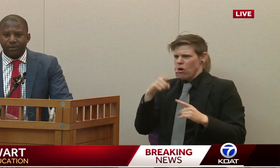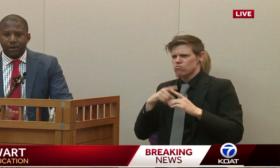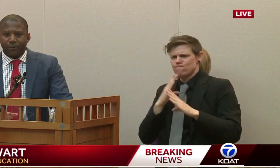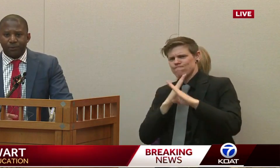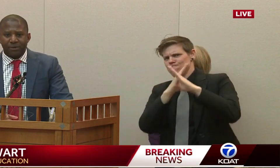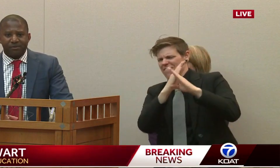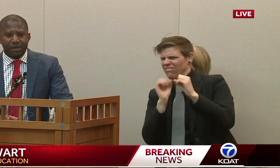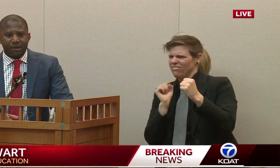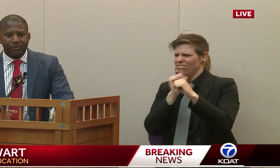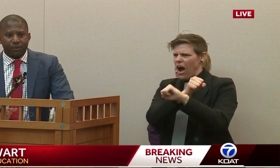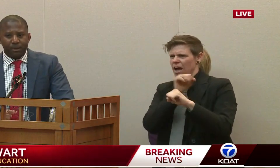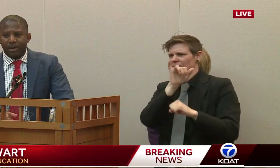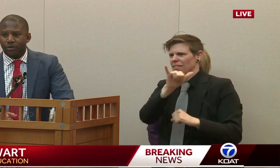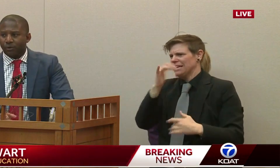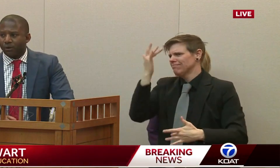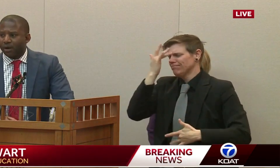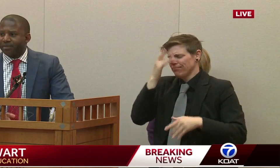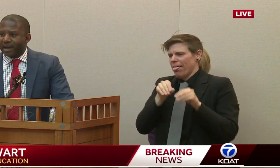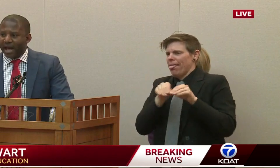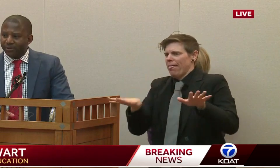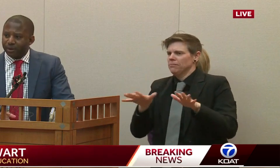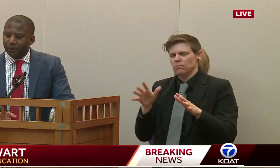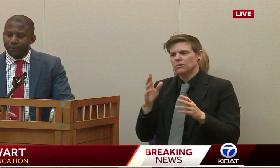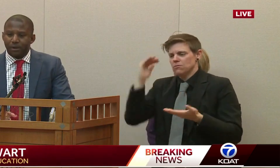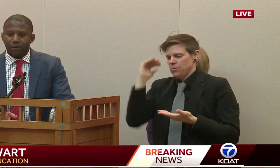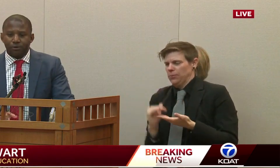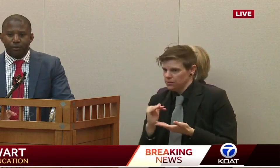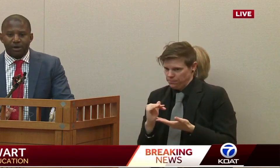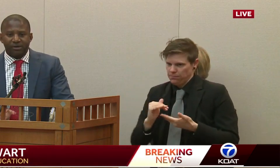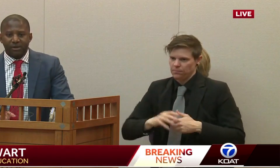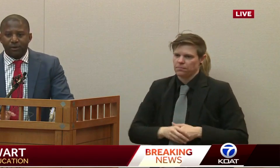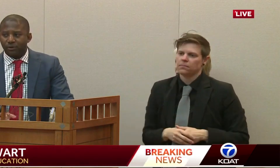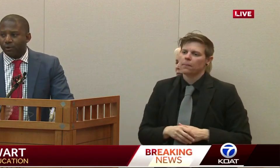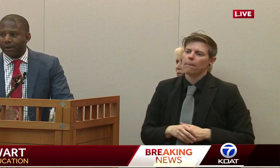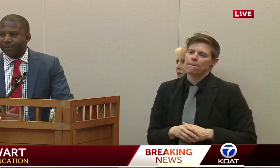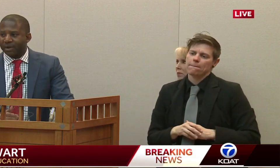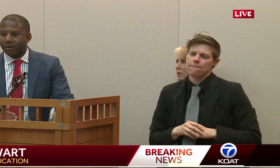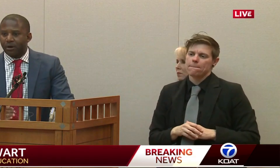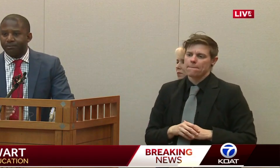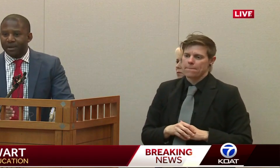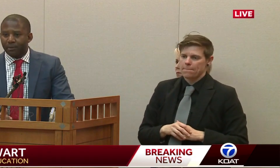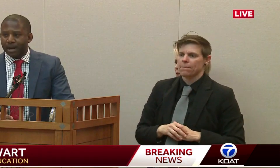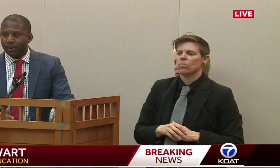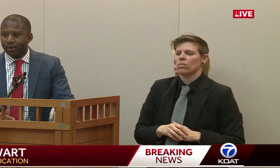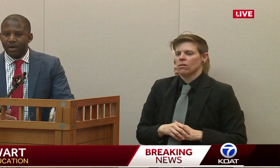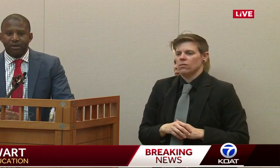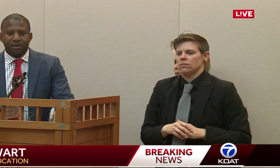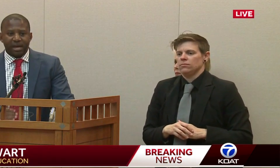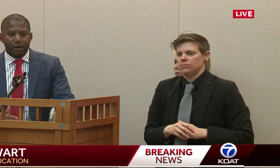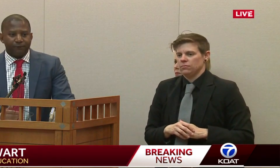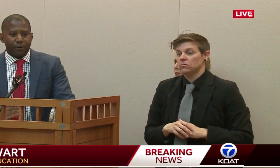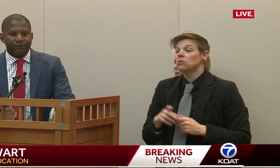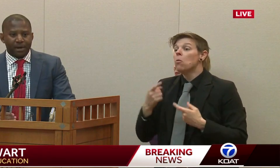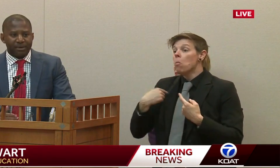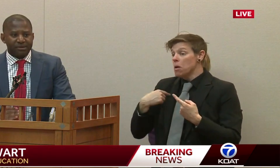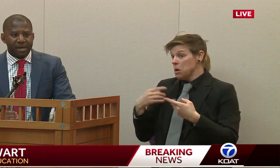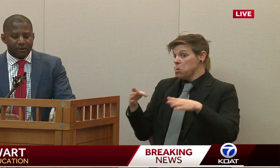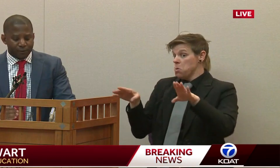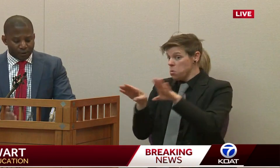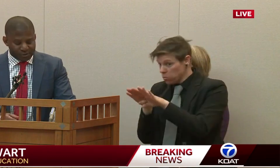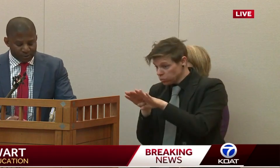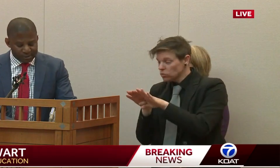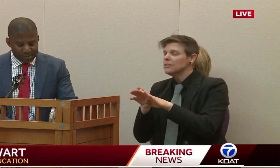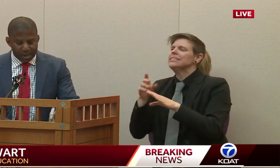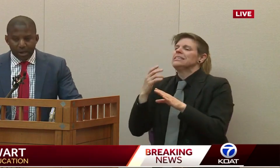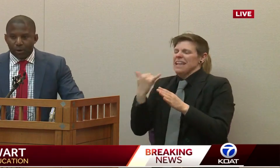as we go through this because we want to make sure that as we go through the closure, we're continuing to do everything in our power to care for our families